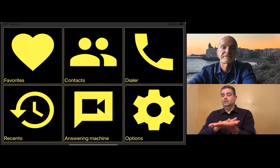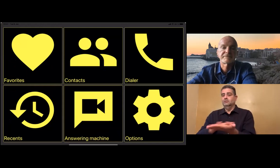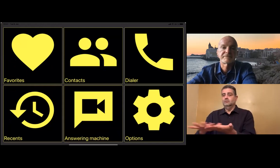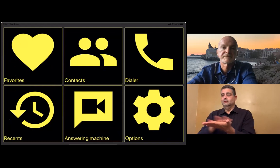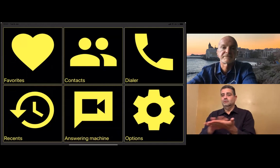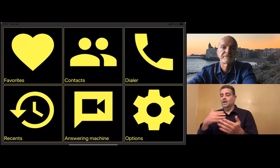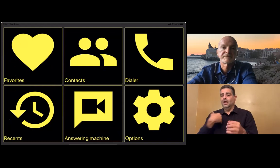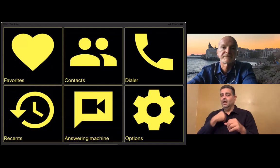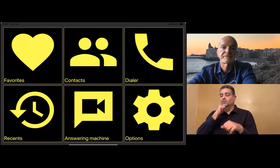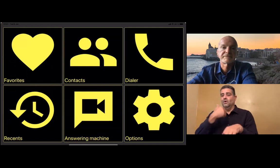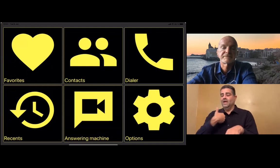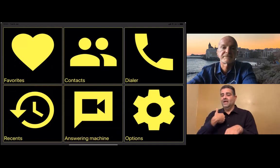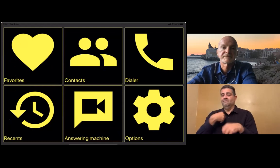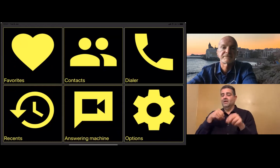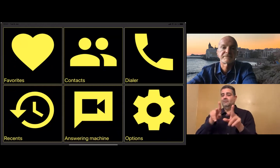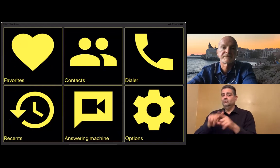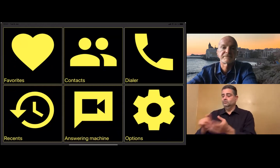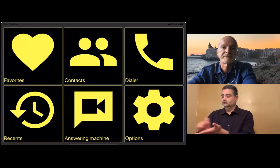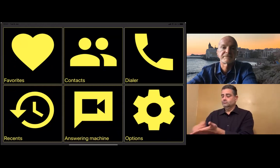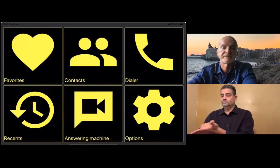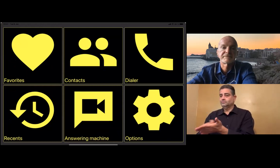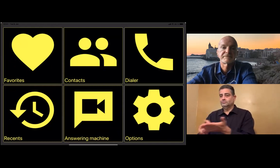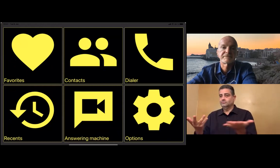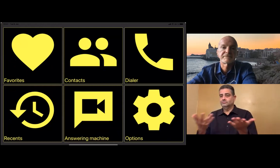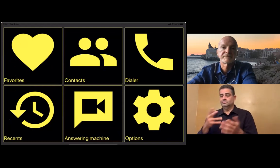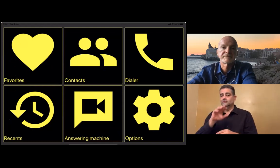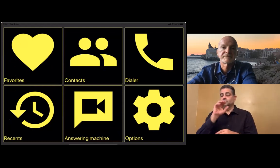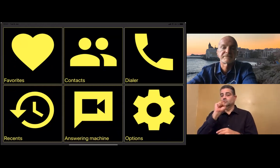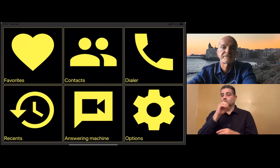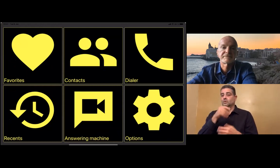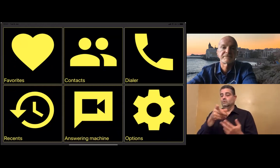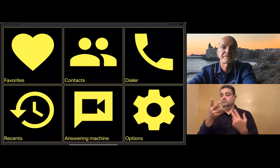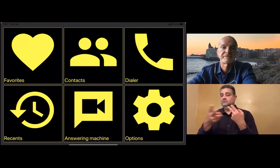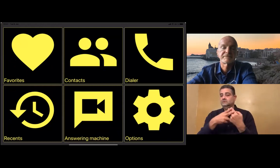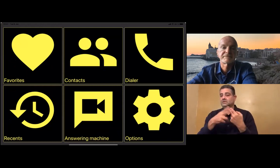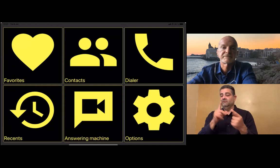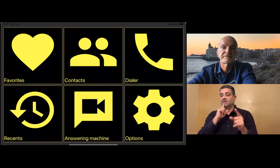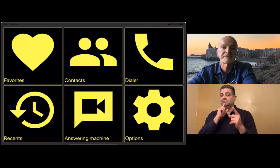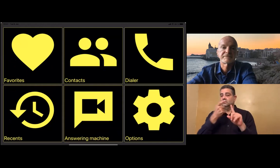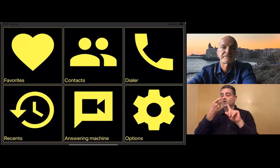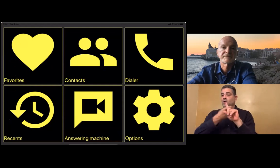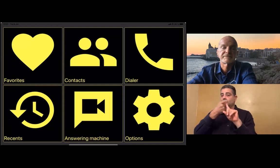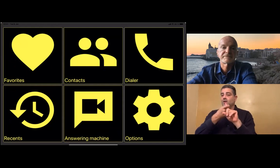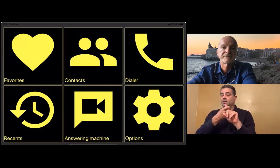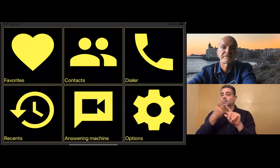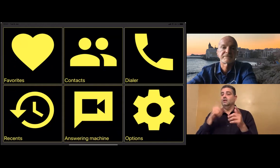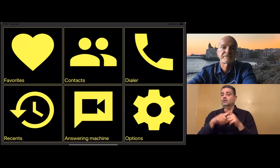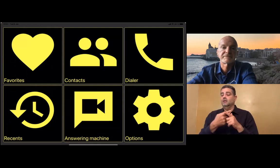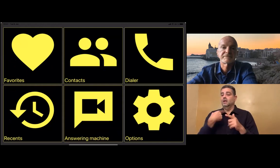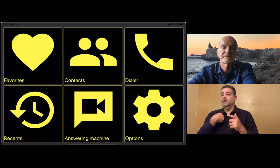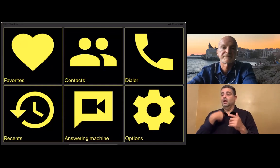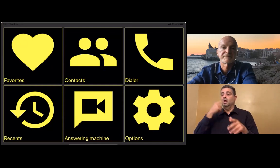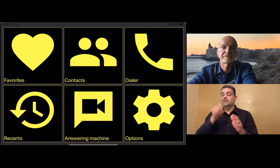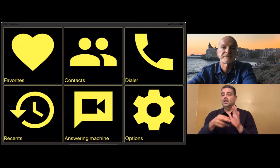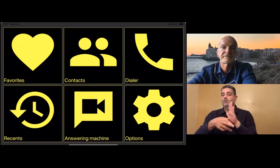My hands are busy on the Braille output, so I don't have the opportunity to take notes about what the directions are.